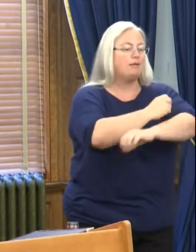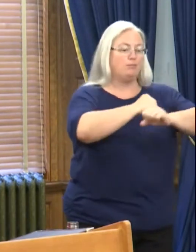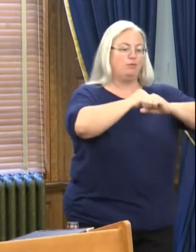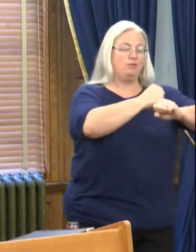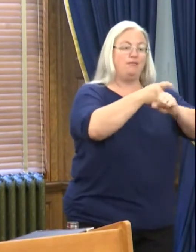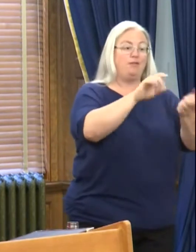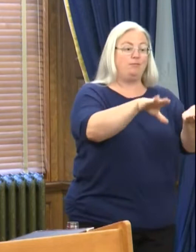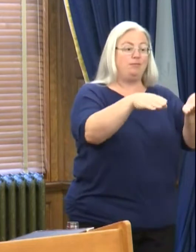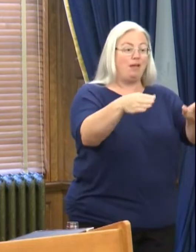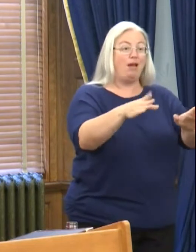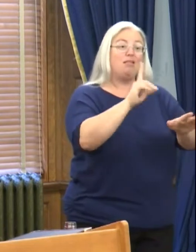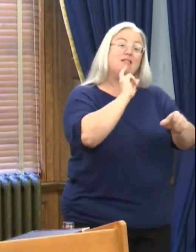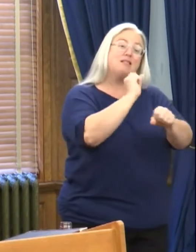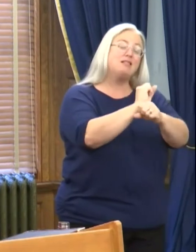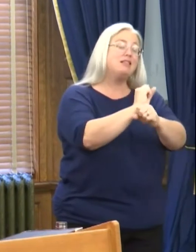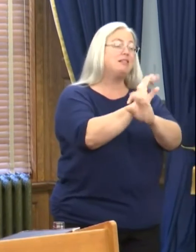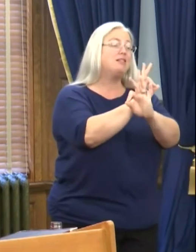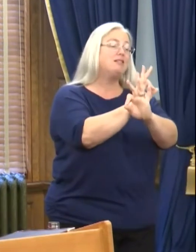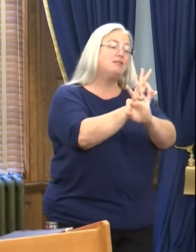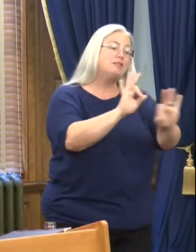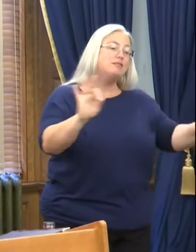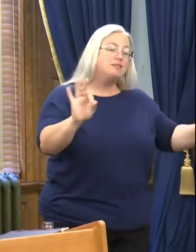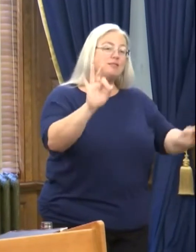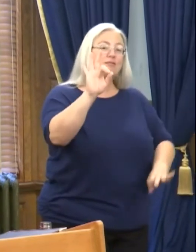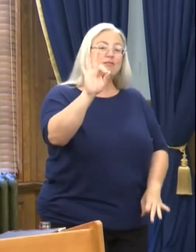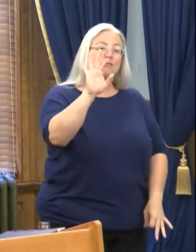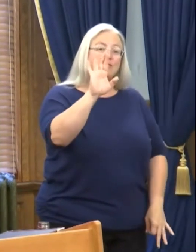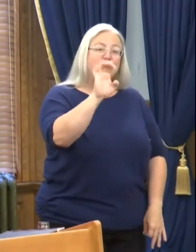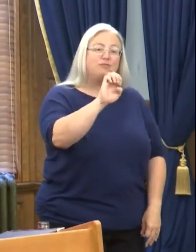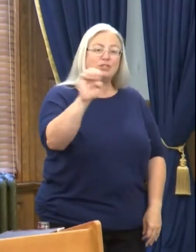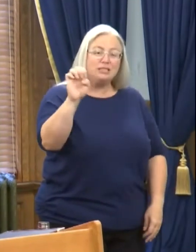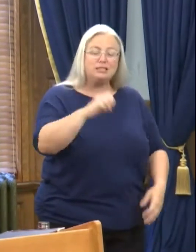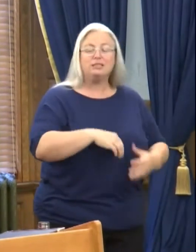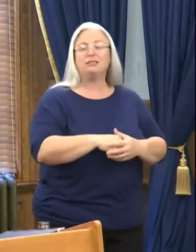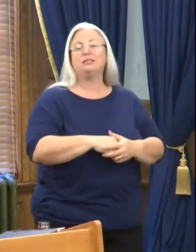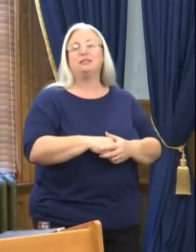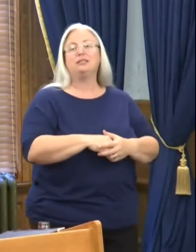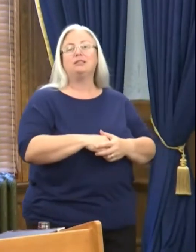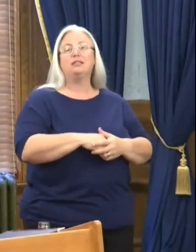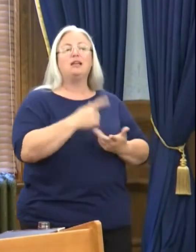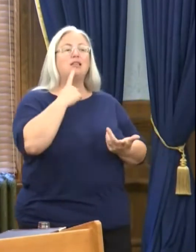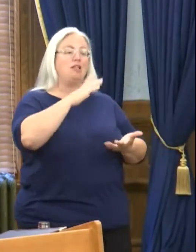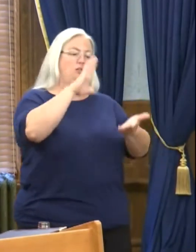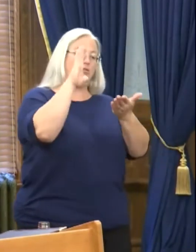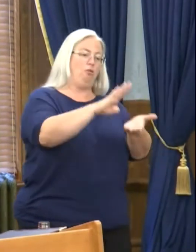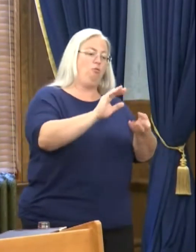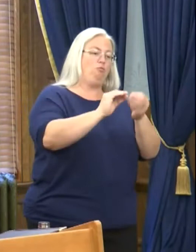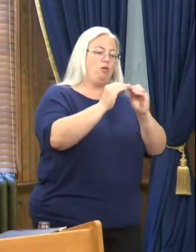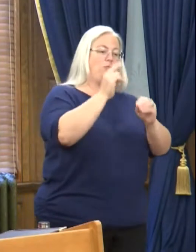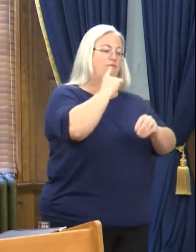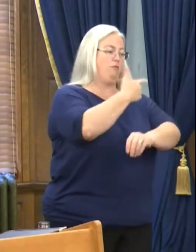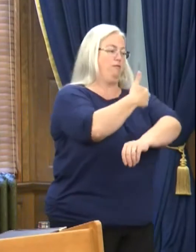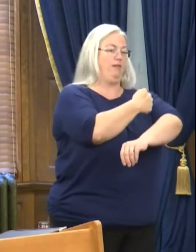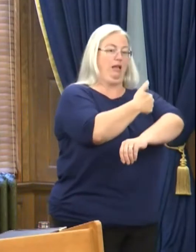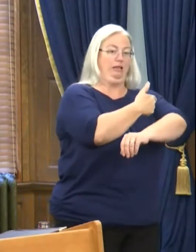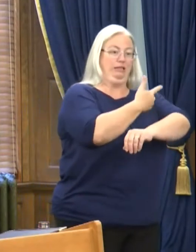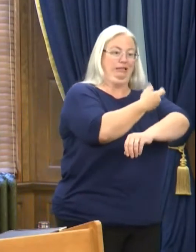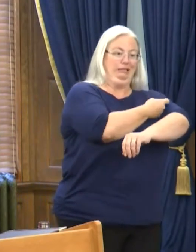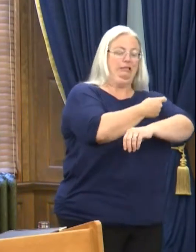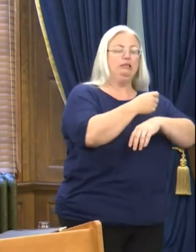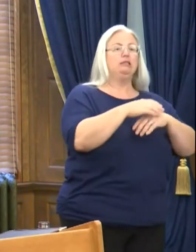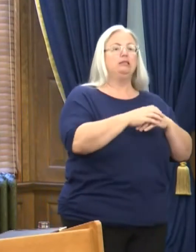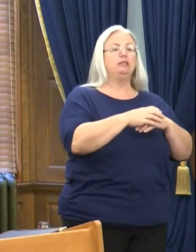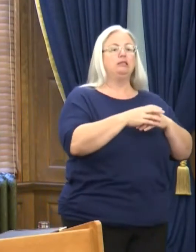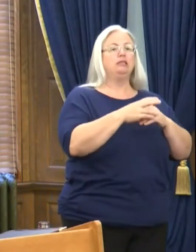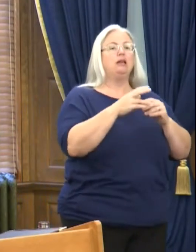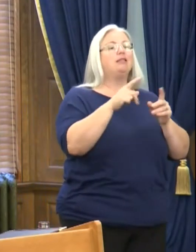absolutely free for the asking. Those low vaccine rates have allowed the twice as